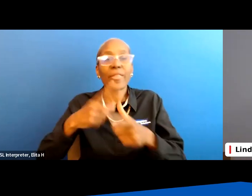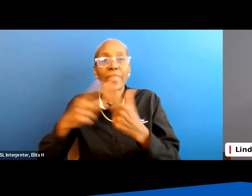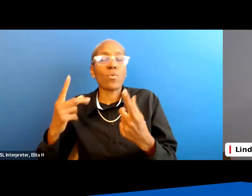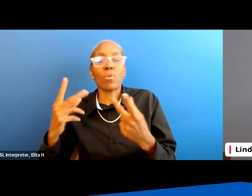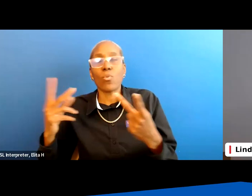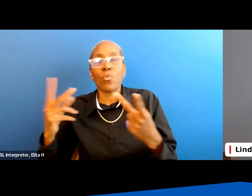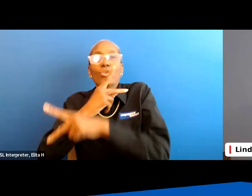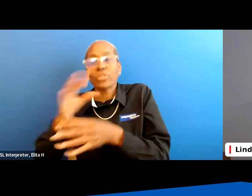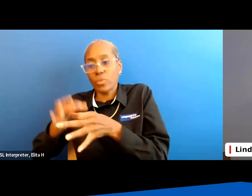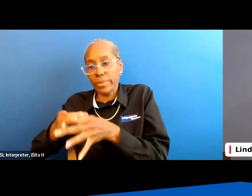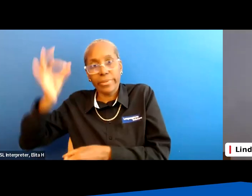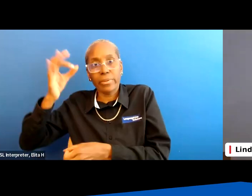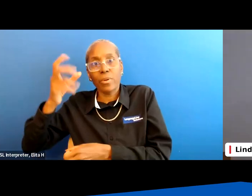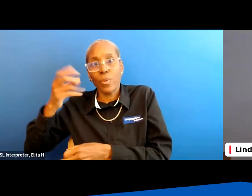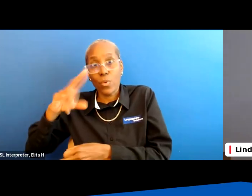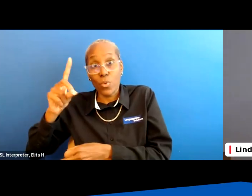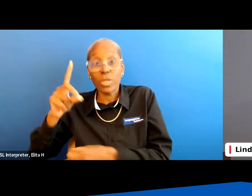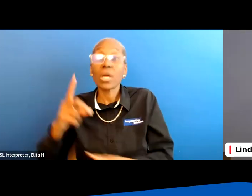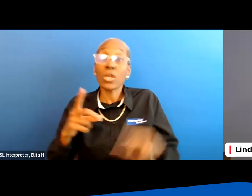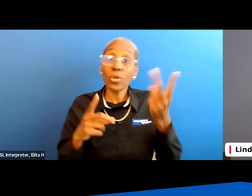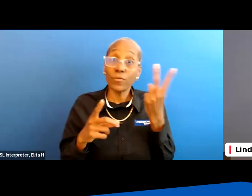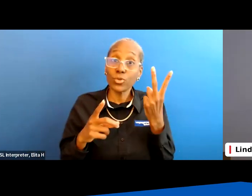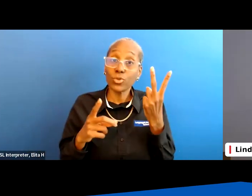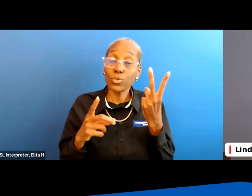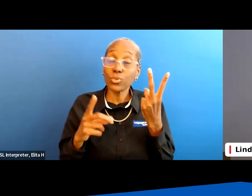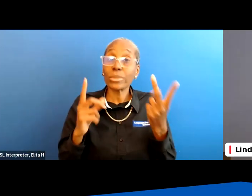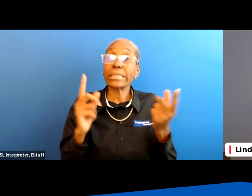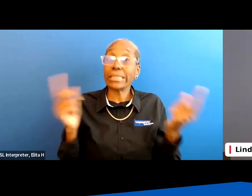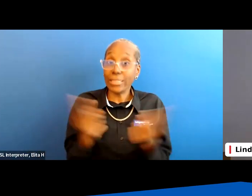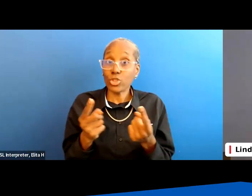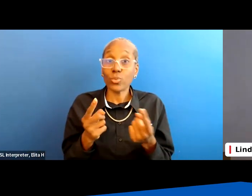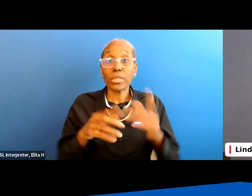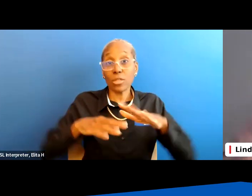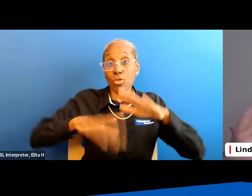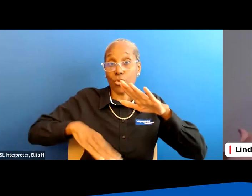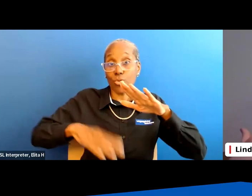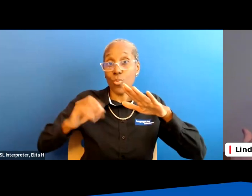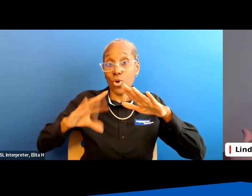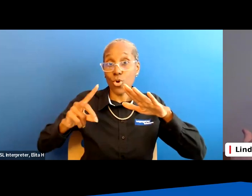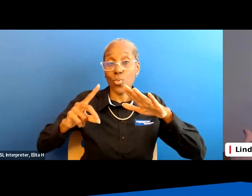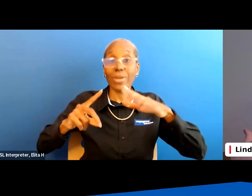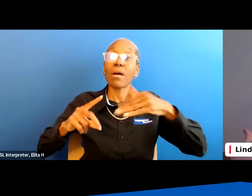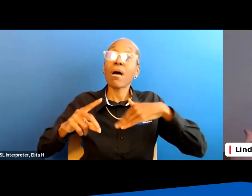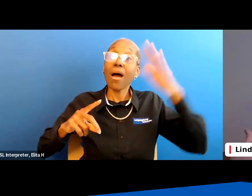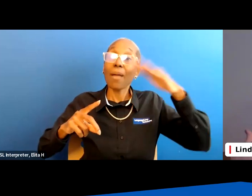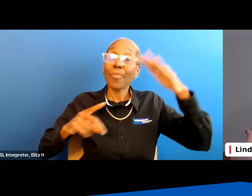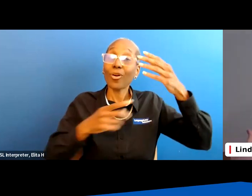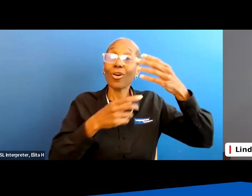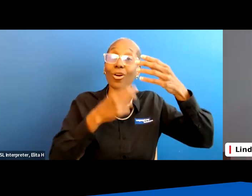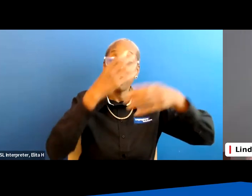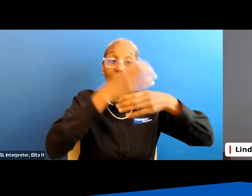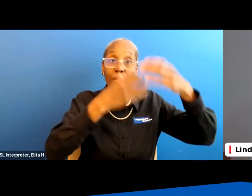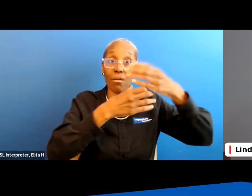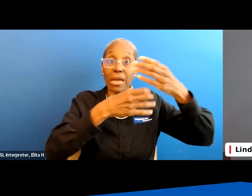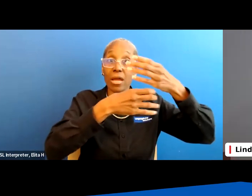spinal cord because you can have two spinal cord injuries and you can injure the lower spinal cord even though you have a higher spinal cord